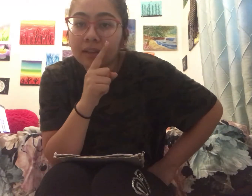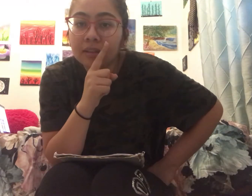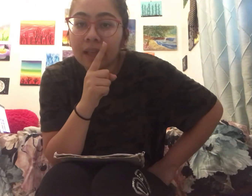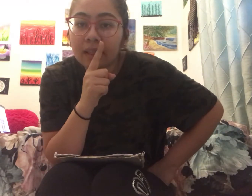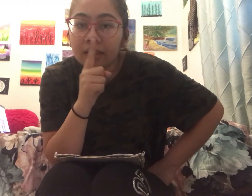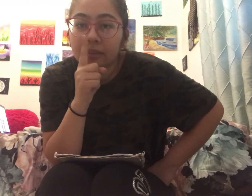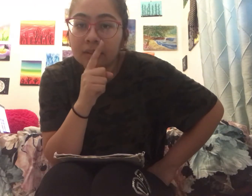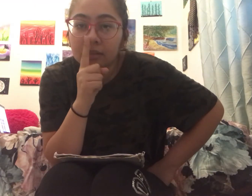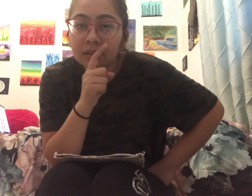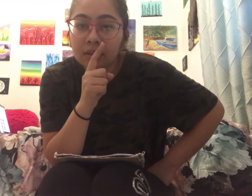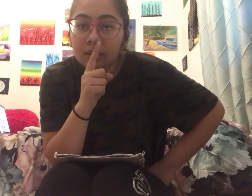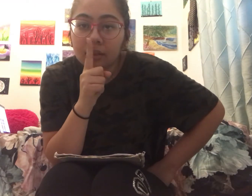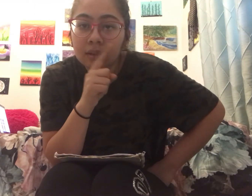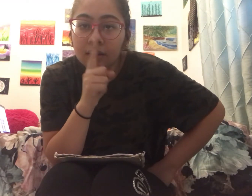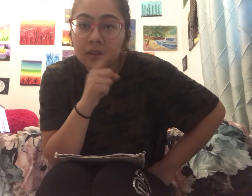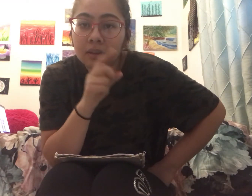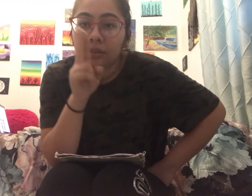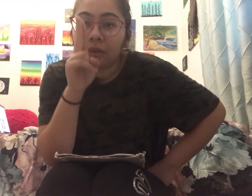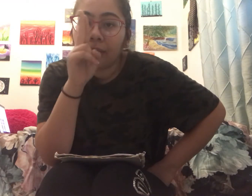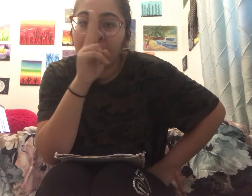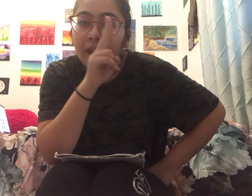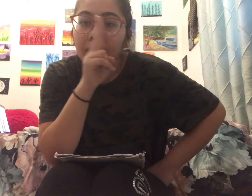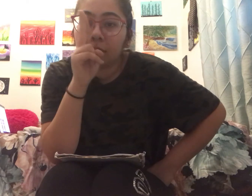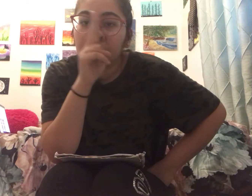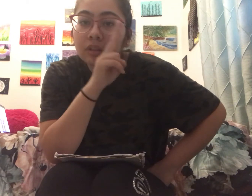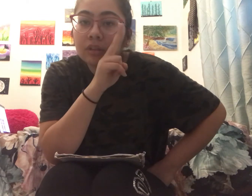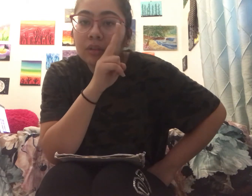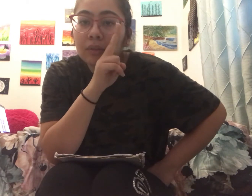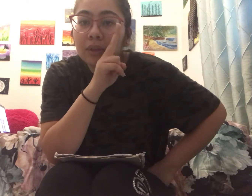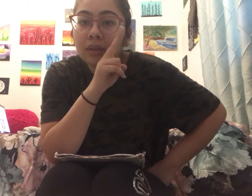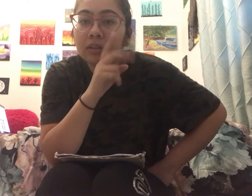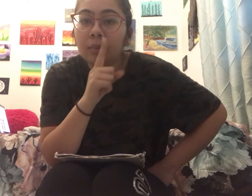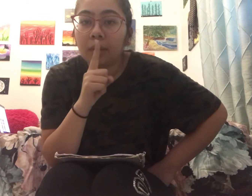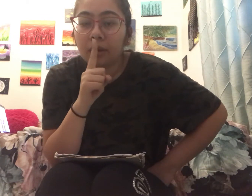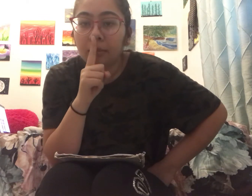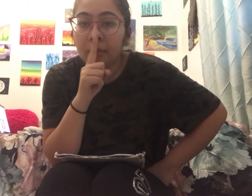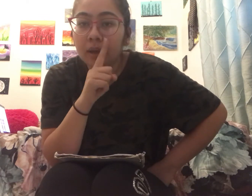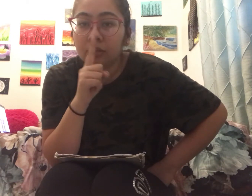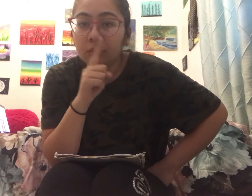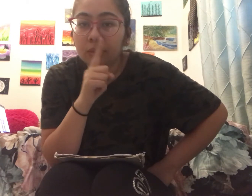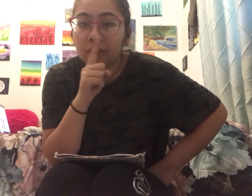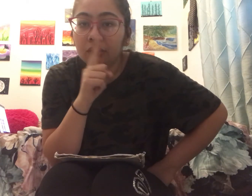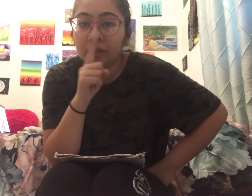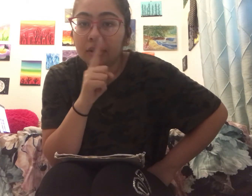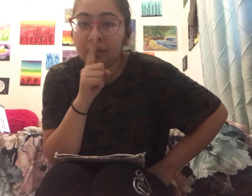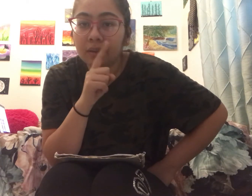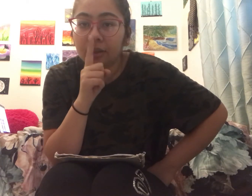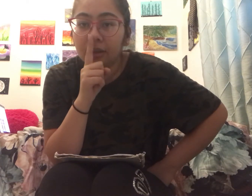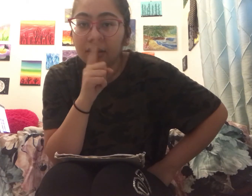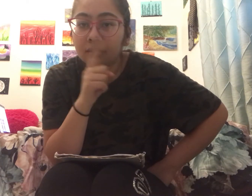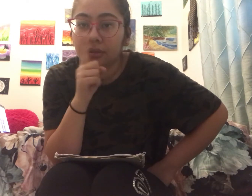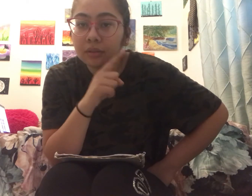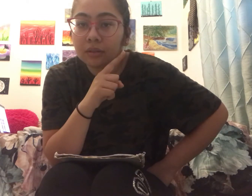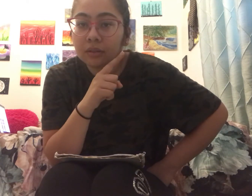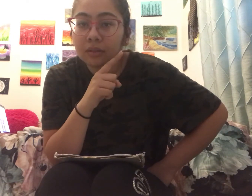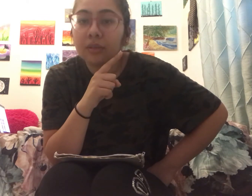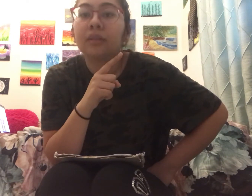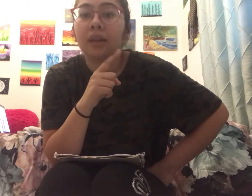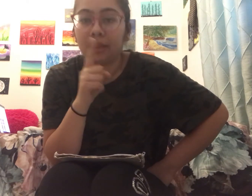it's like this so hamster two fingers up here mouse one finger down here and